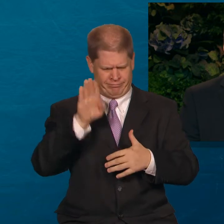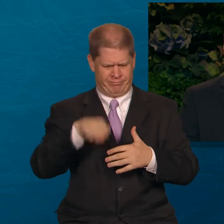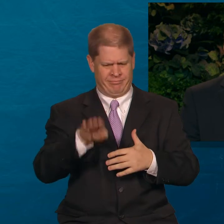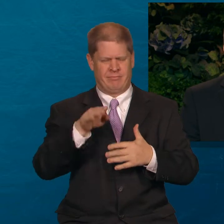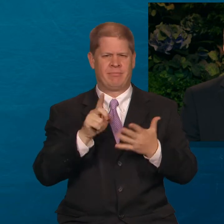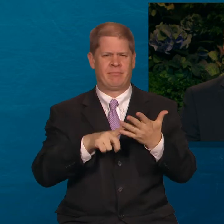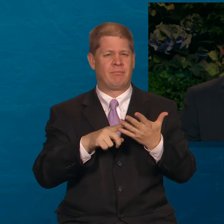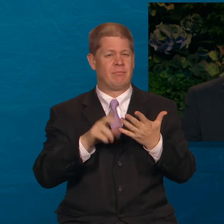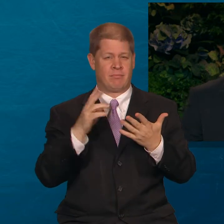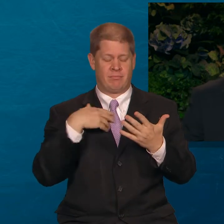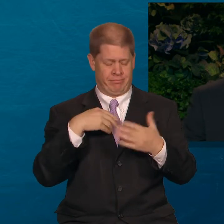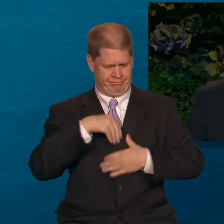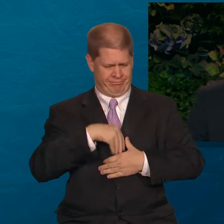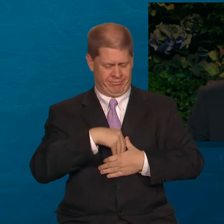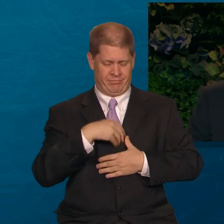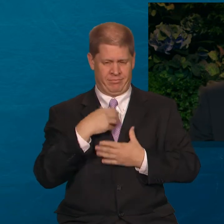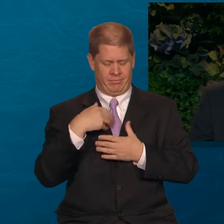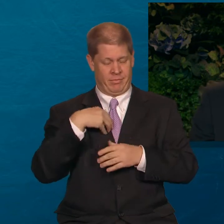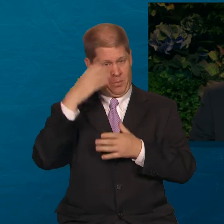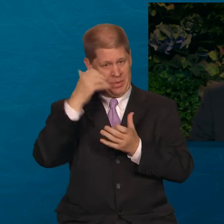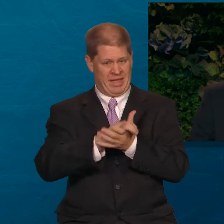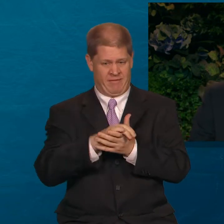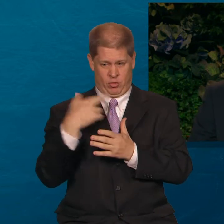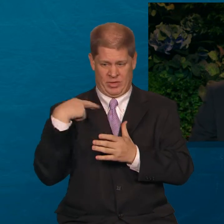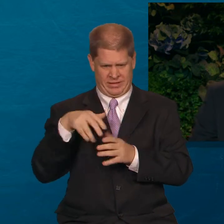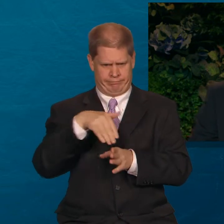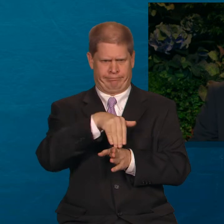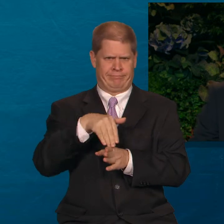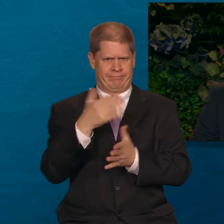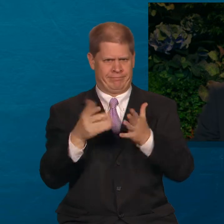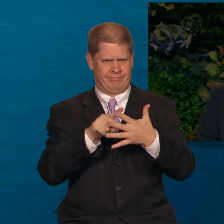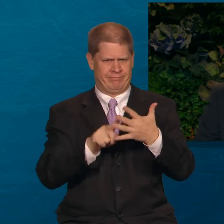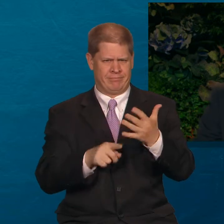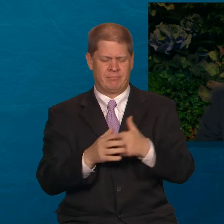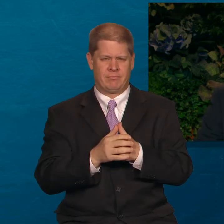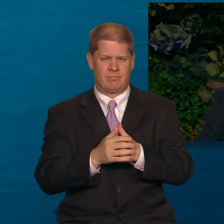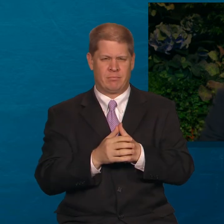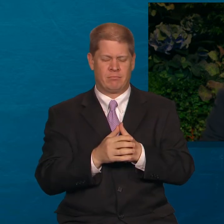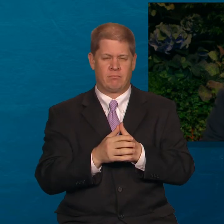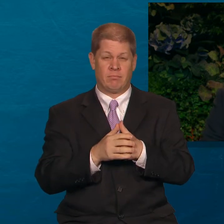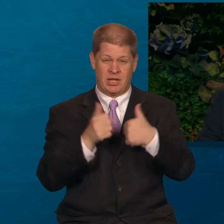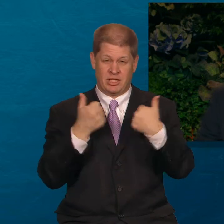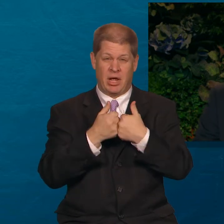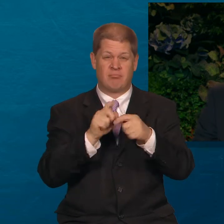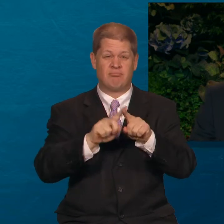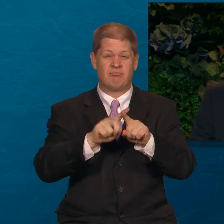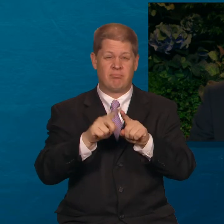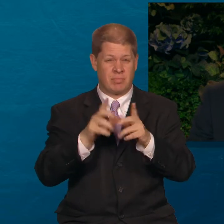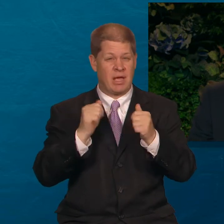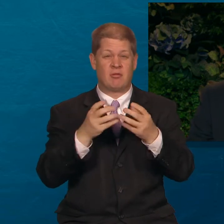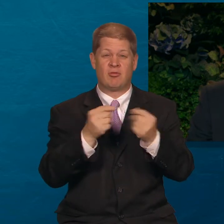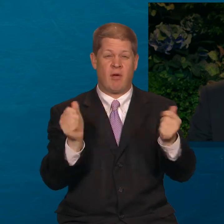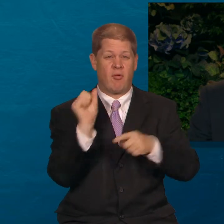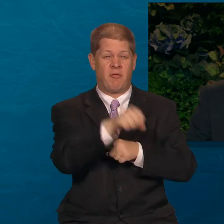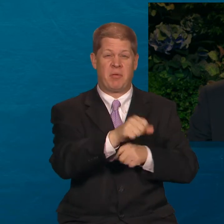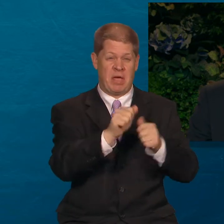and even struggles with one's faith. Many of the challenges we face in life can be solved and overcome.